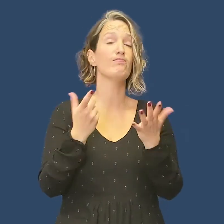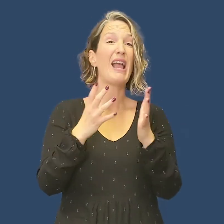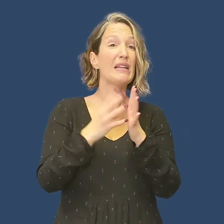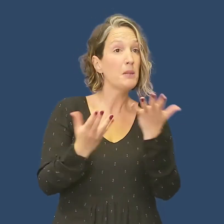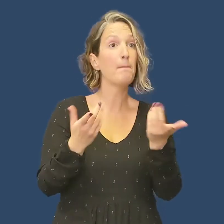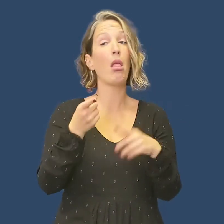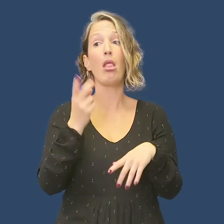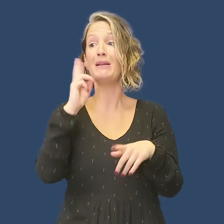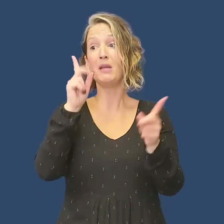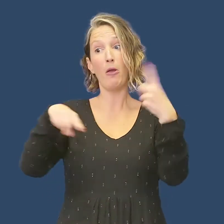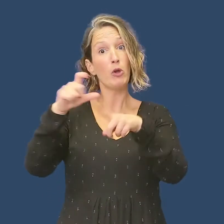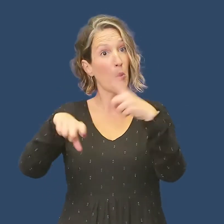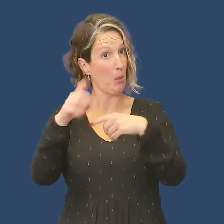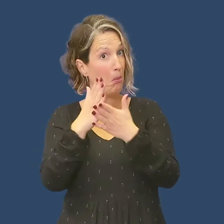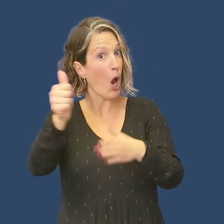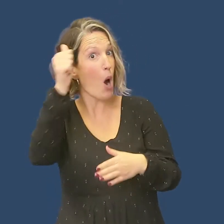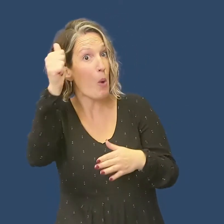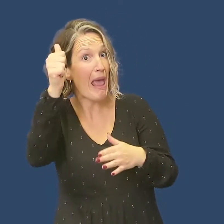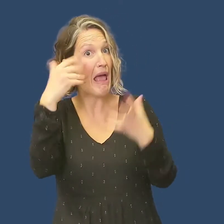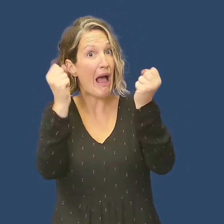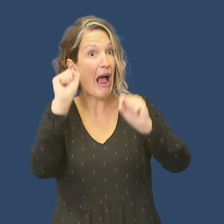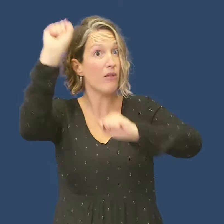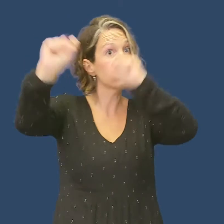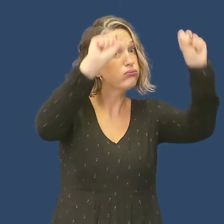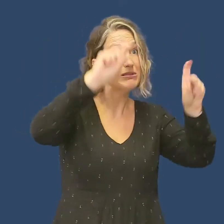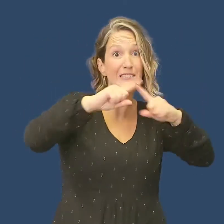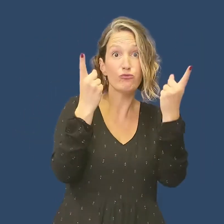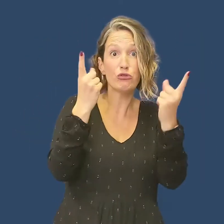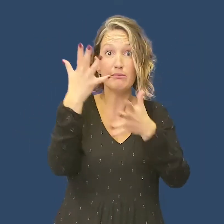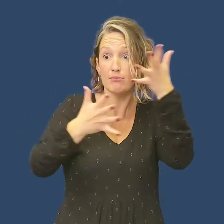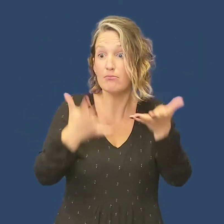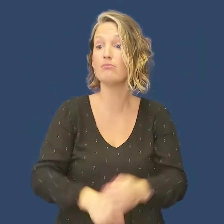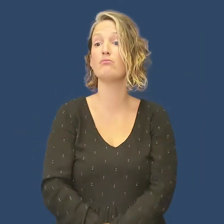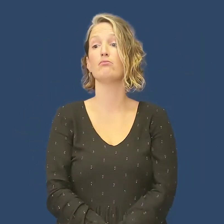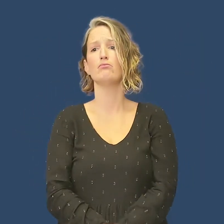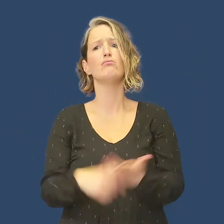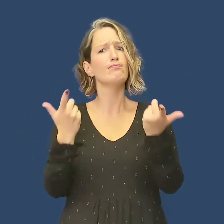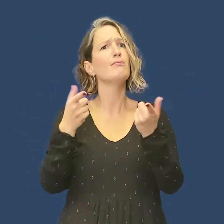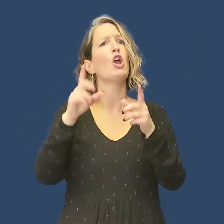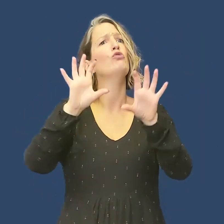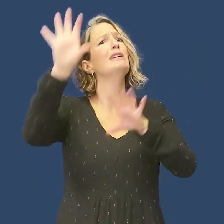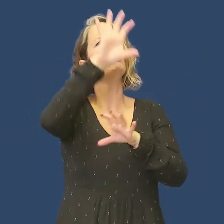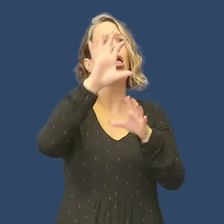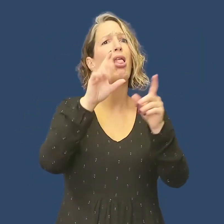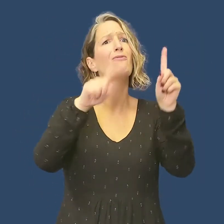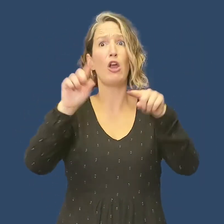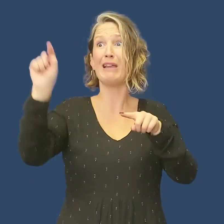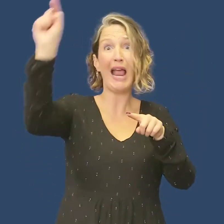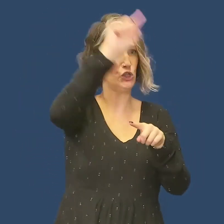For example, is the Deaf community aware of the high degree of variation across the country? Is this variation